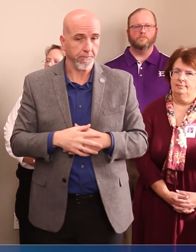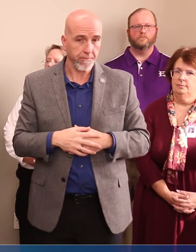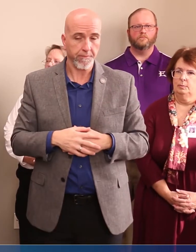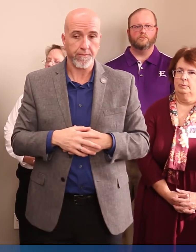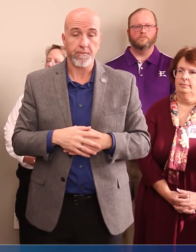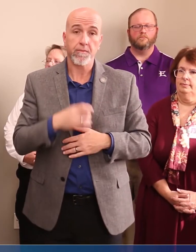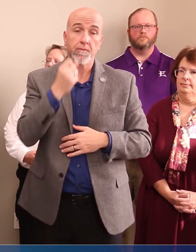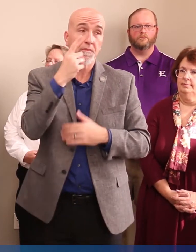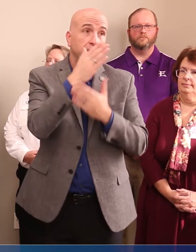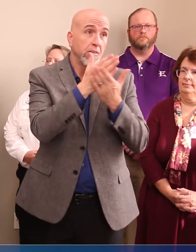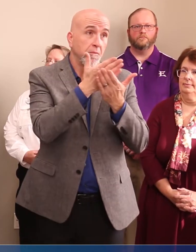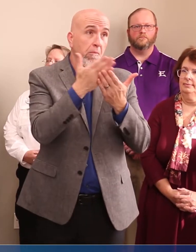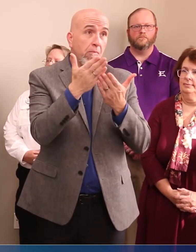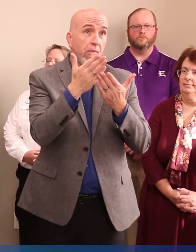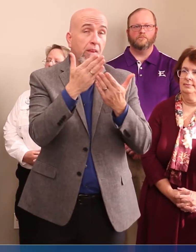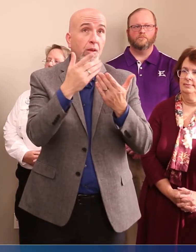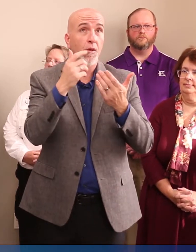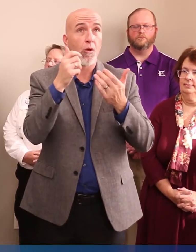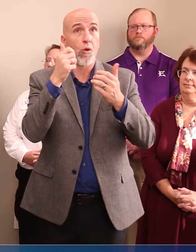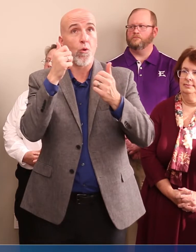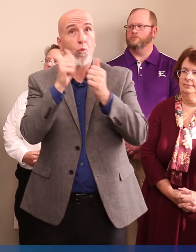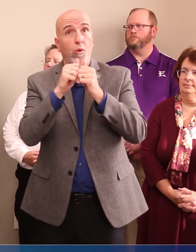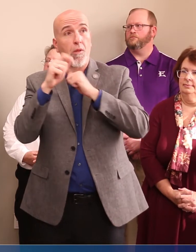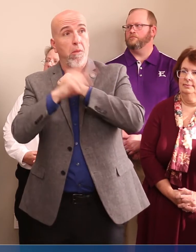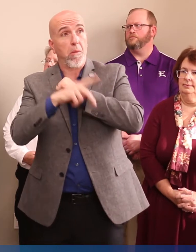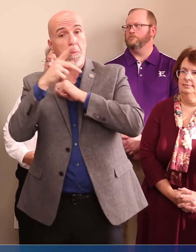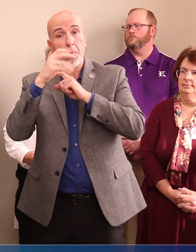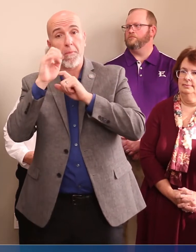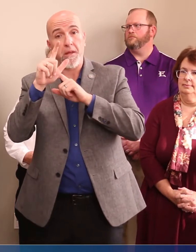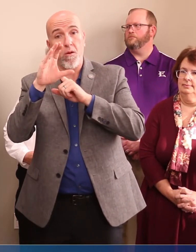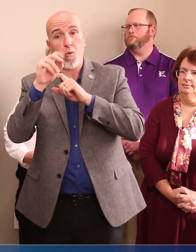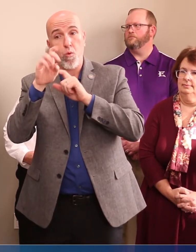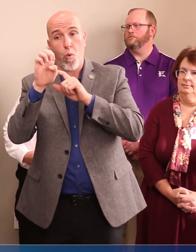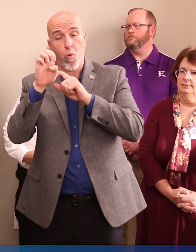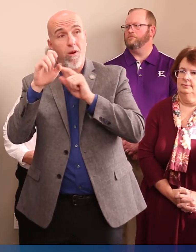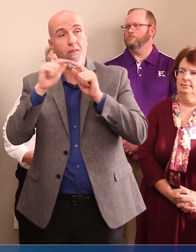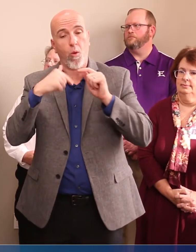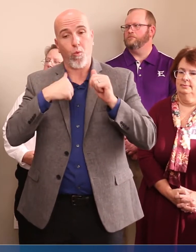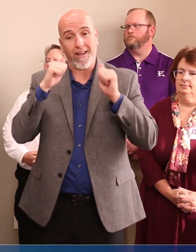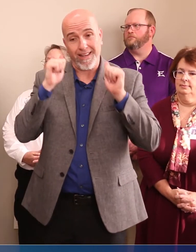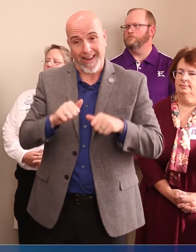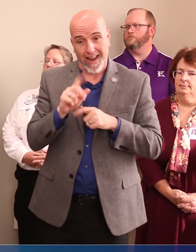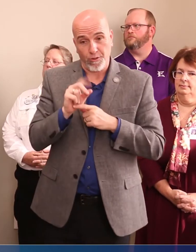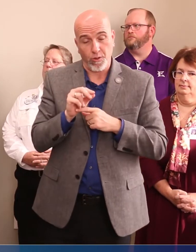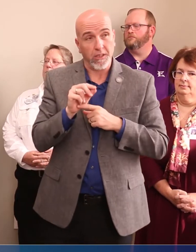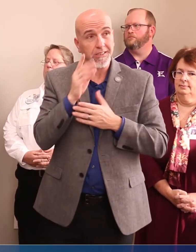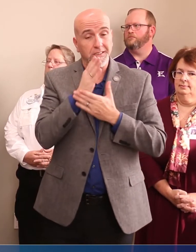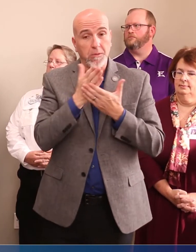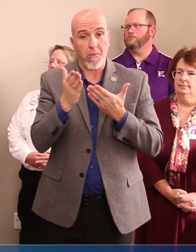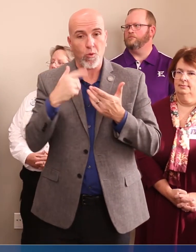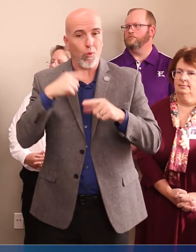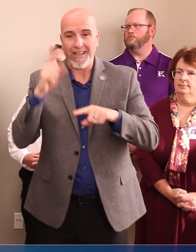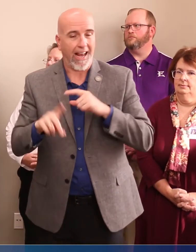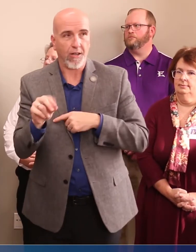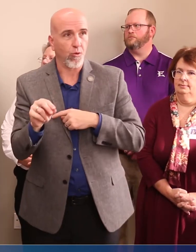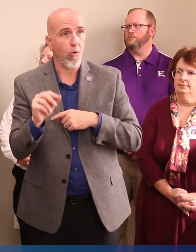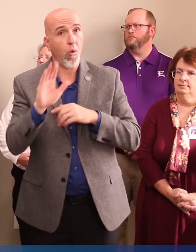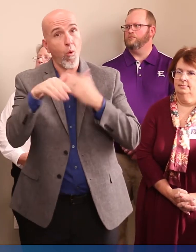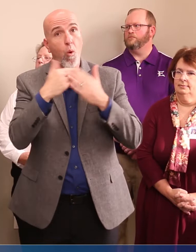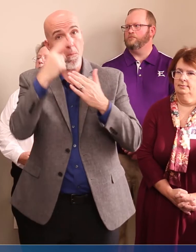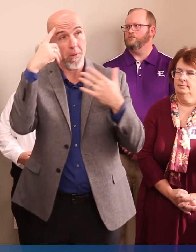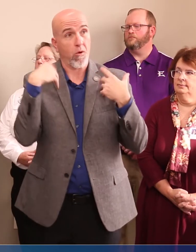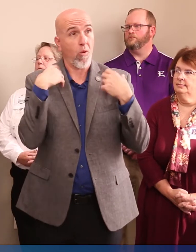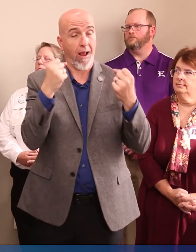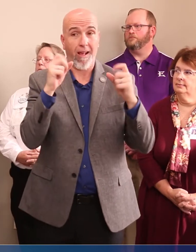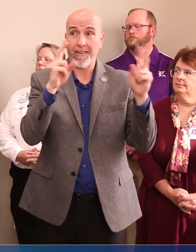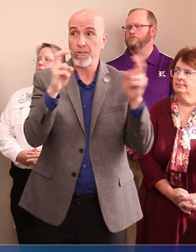there are certain things under the penal code that we're allowed to do. Some things can't be done. All mental health issues will